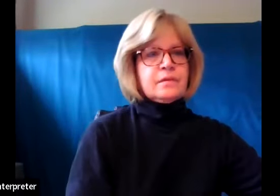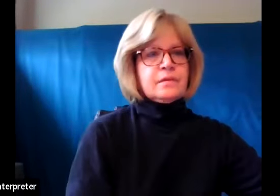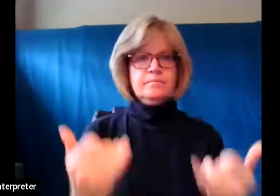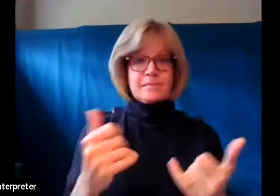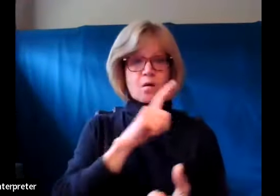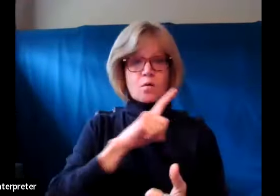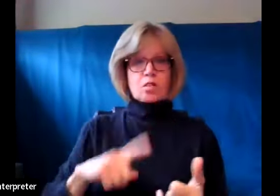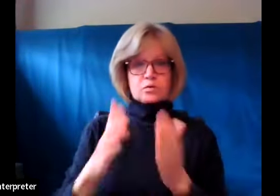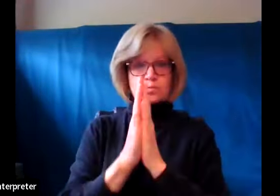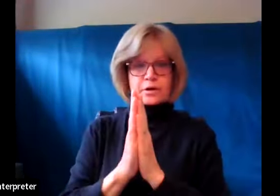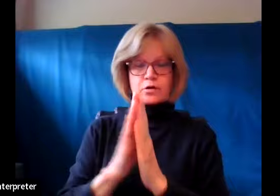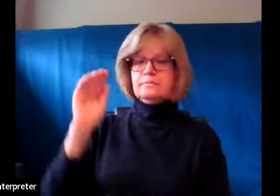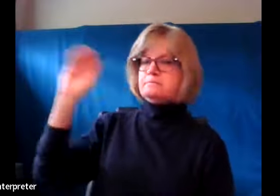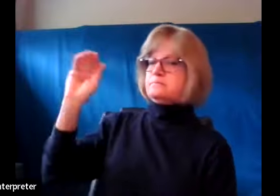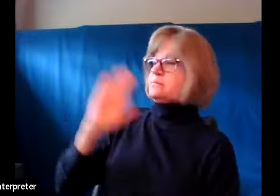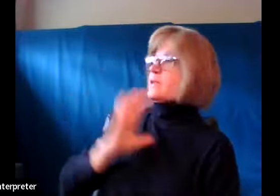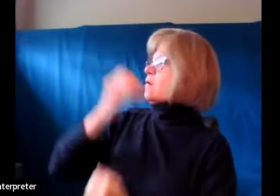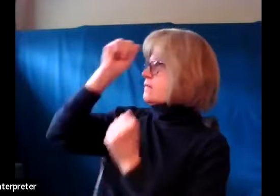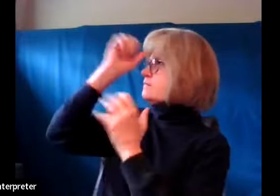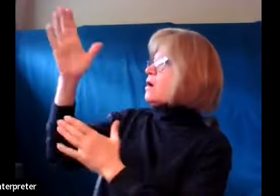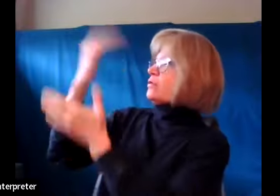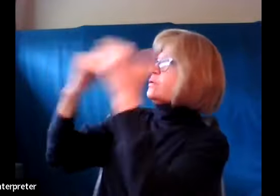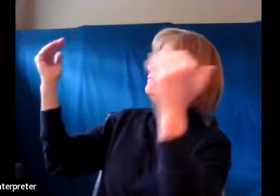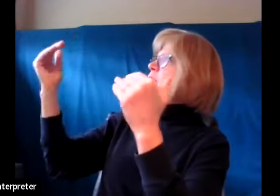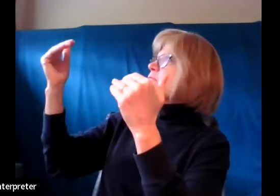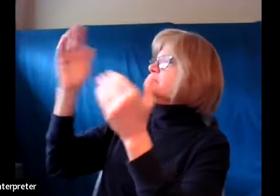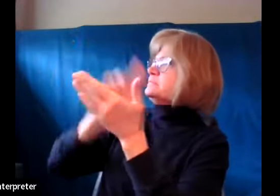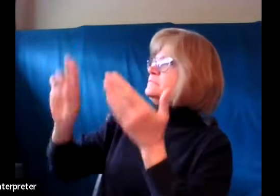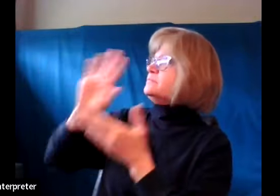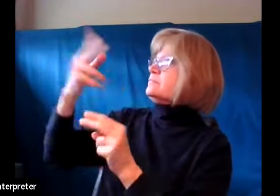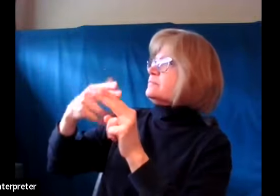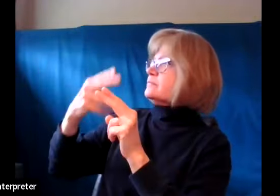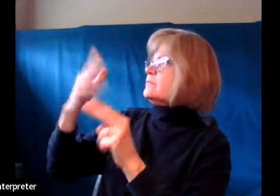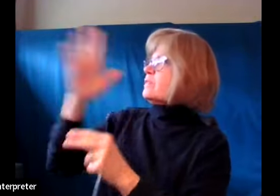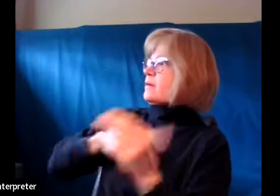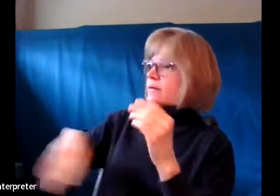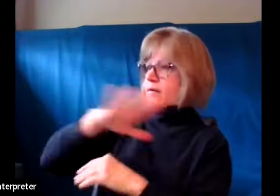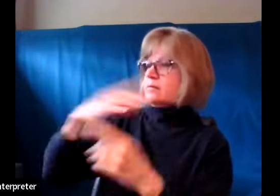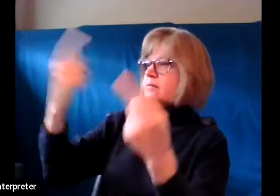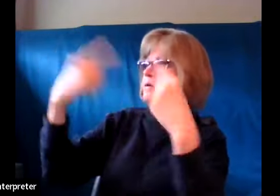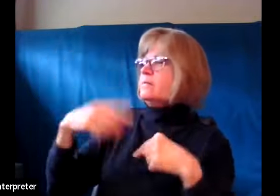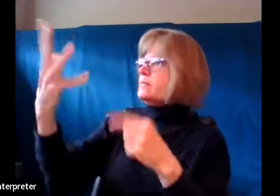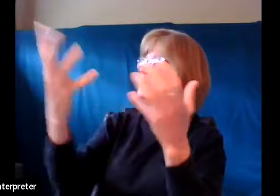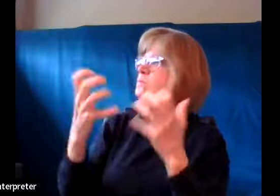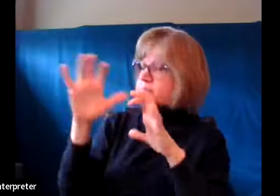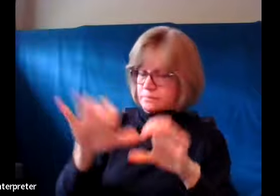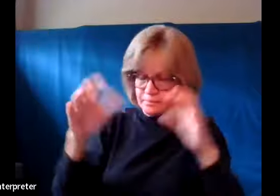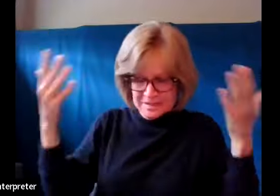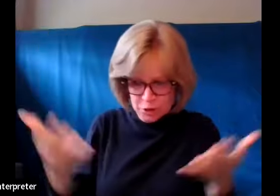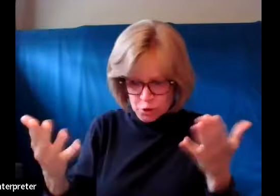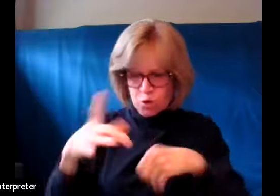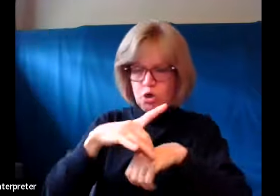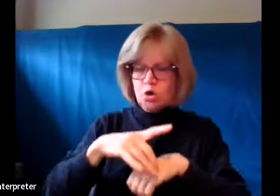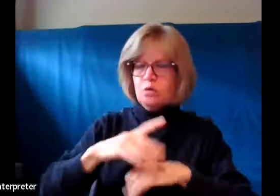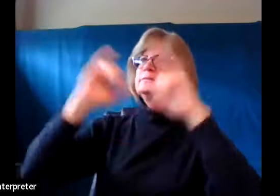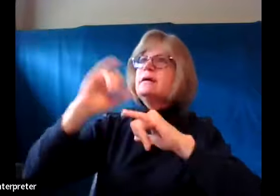to pray our father who art in heaven hallowed be thy name thy kingdom come thy will